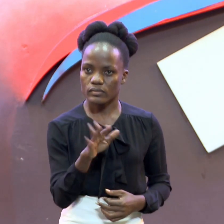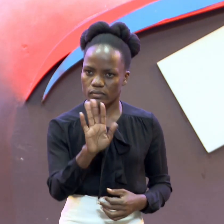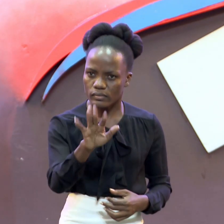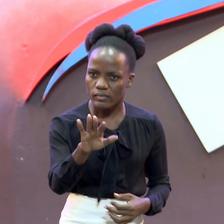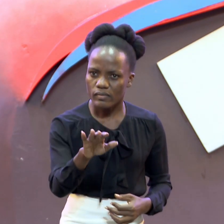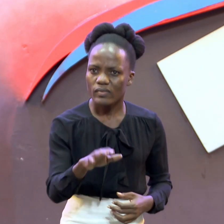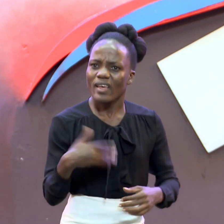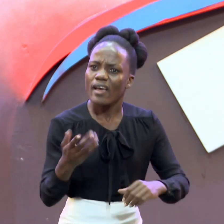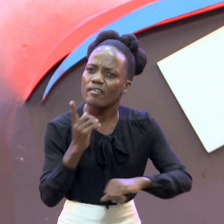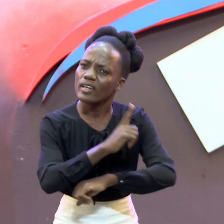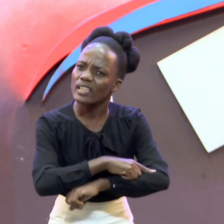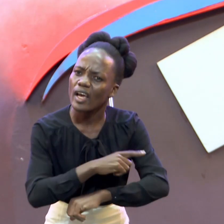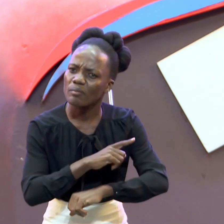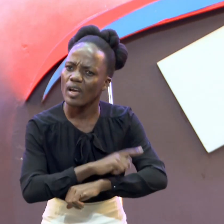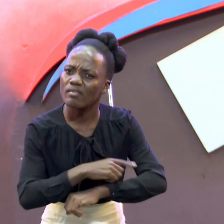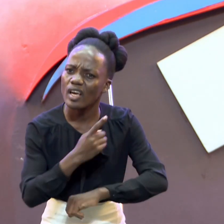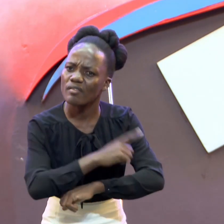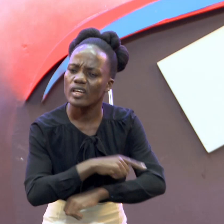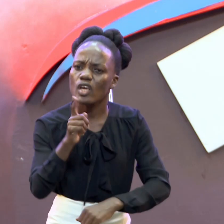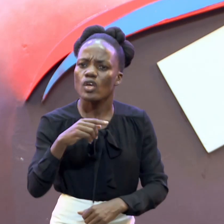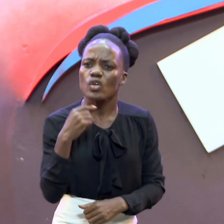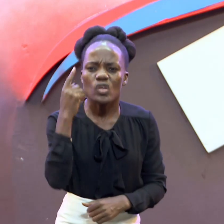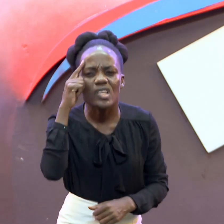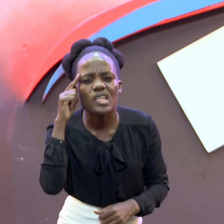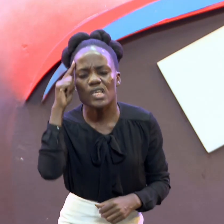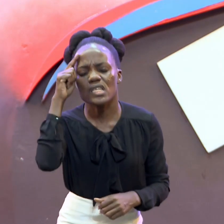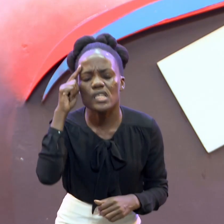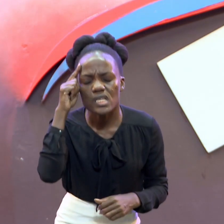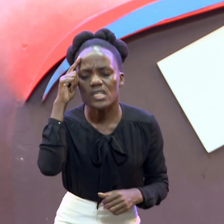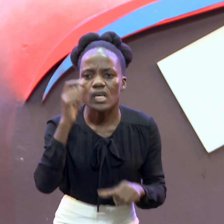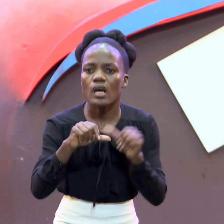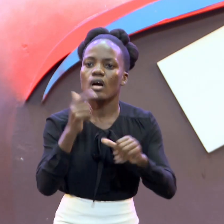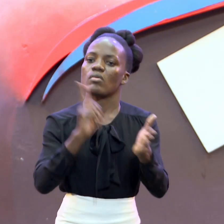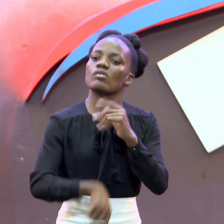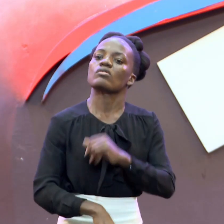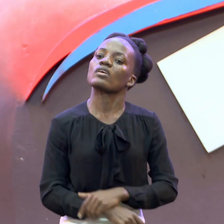Mostly Mostly What Do You Meditate On